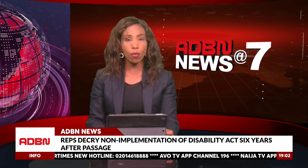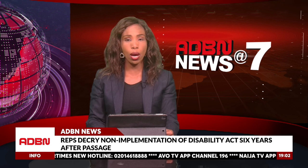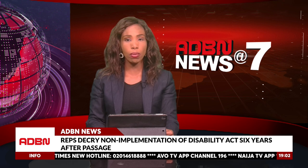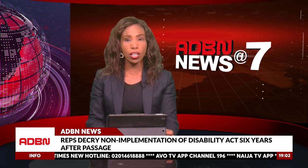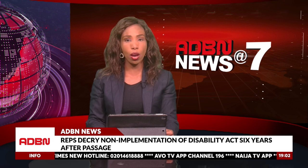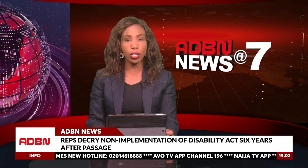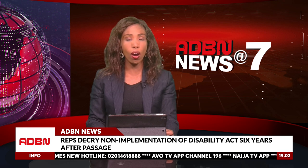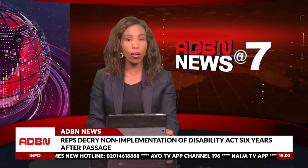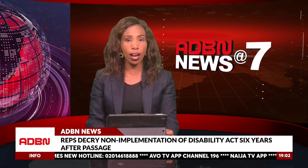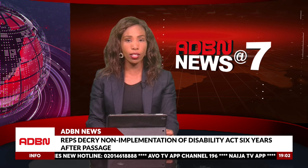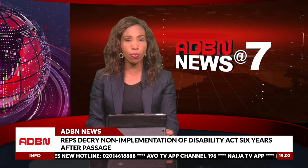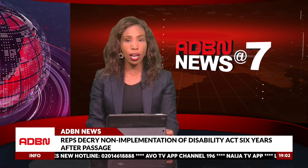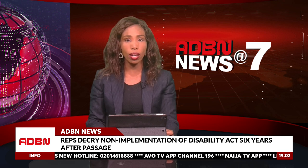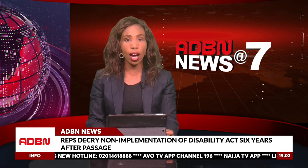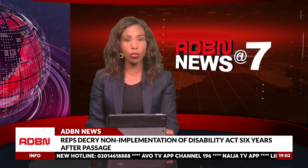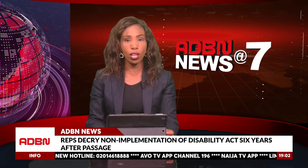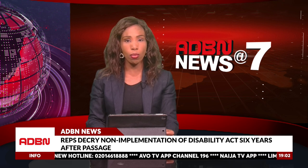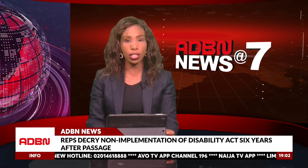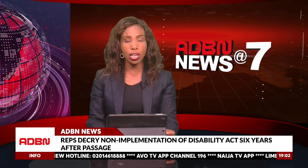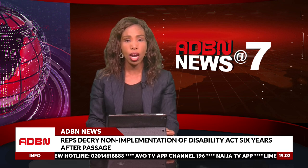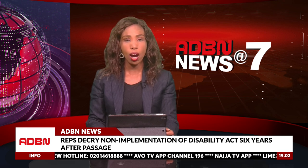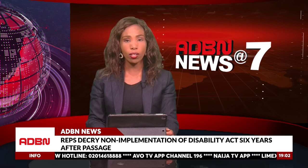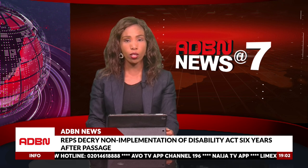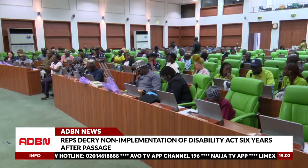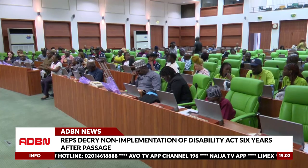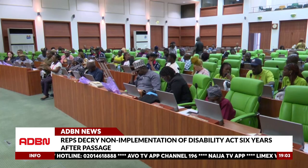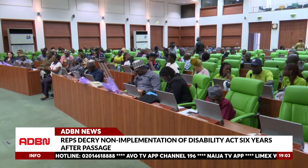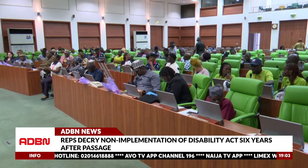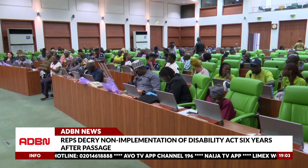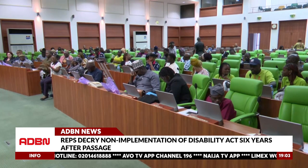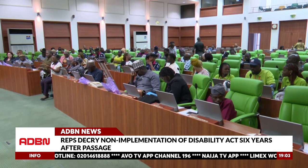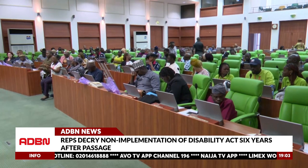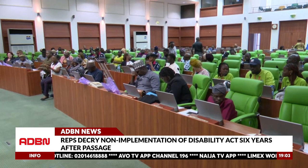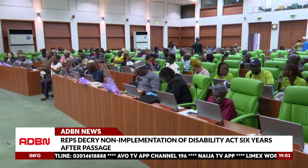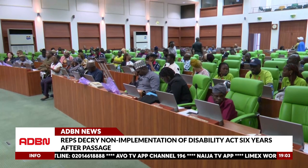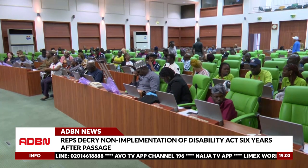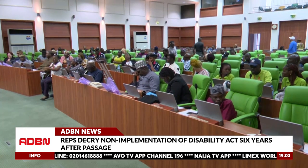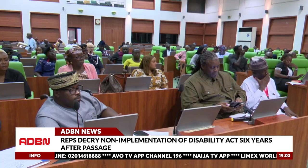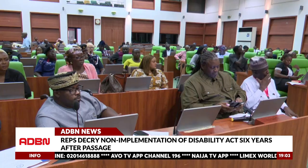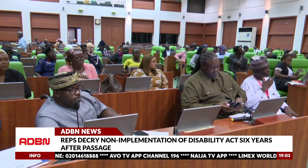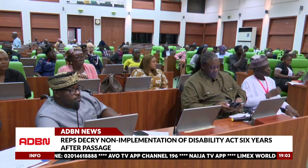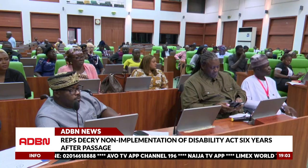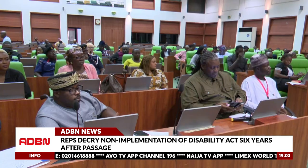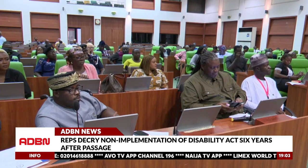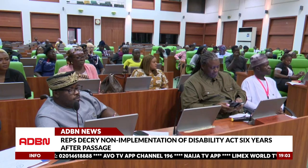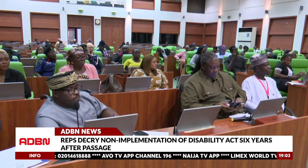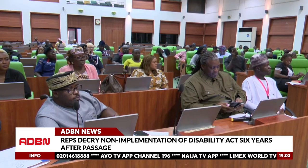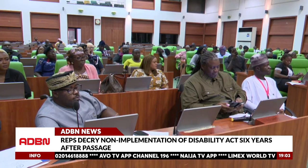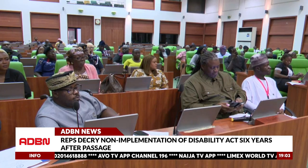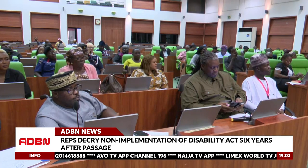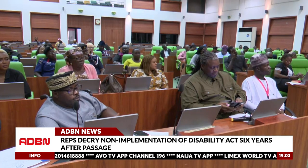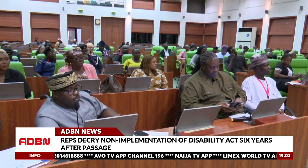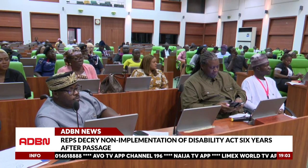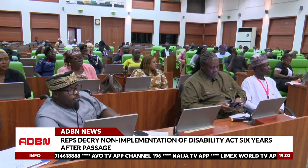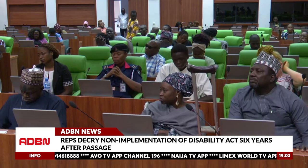at a public hearing organised by the House Committee on Disability Matters, Professor Ingobere noted that many